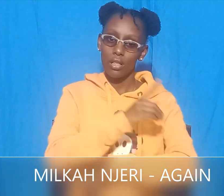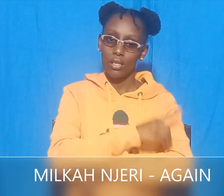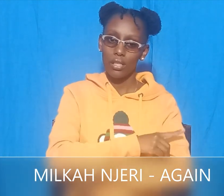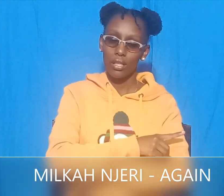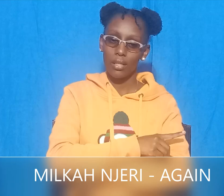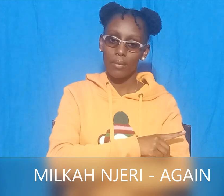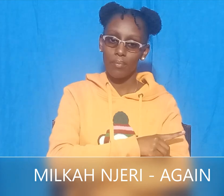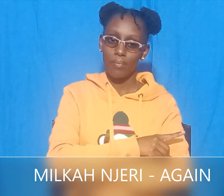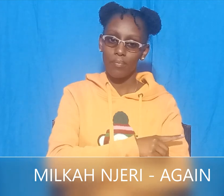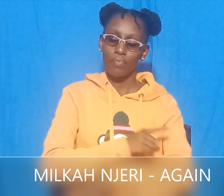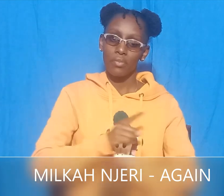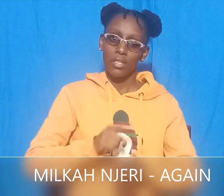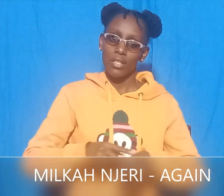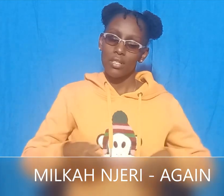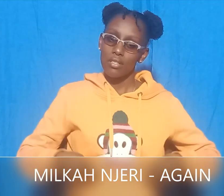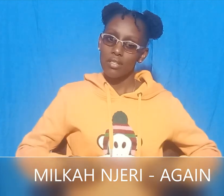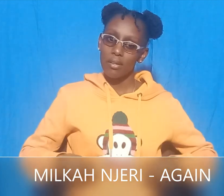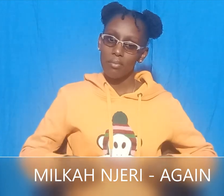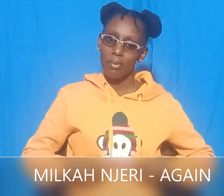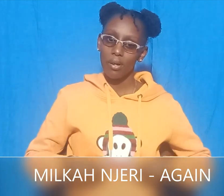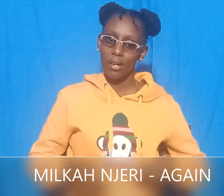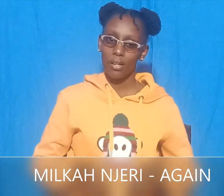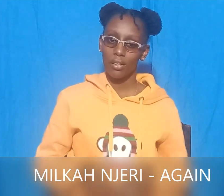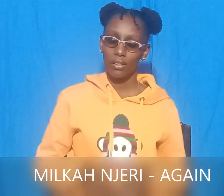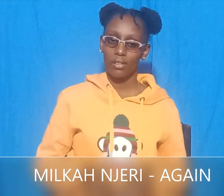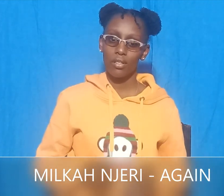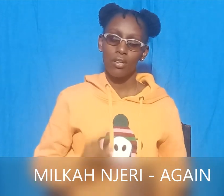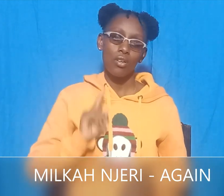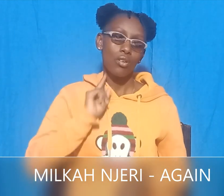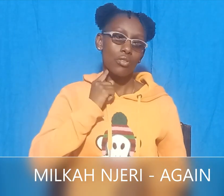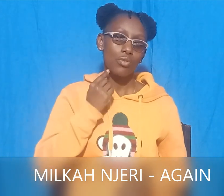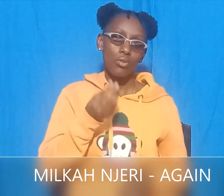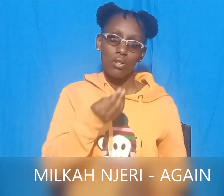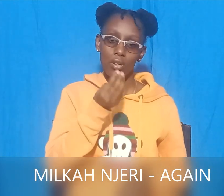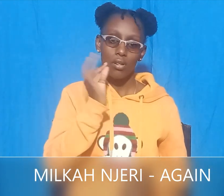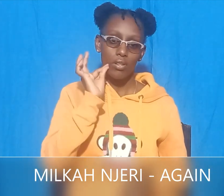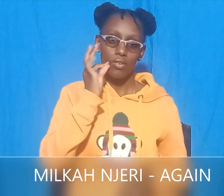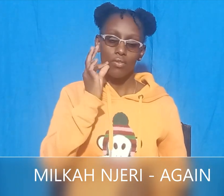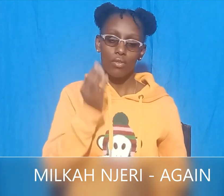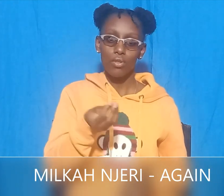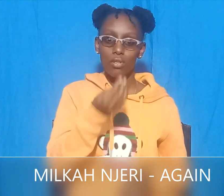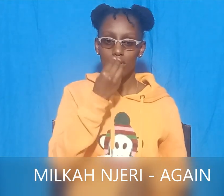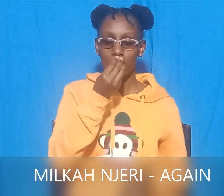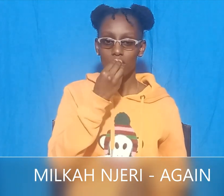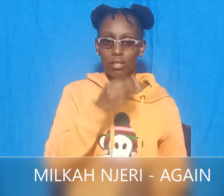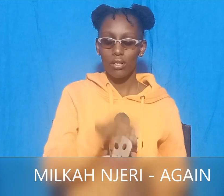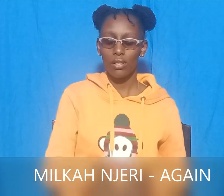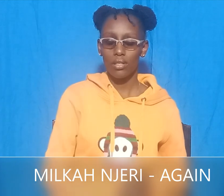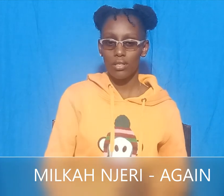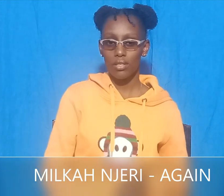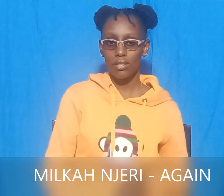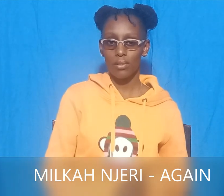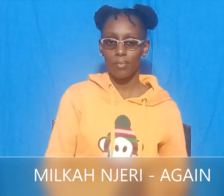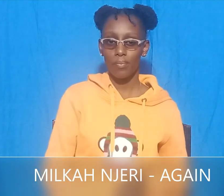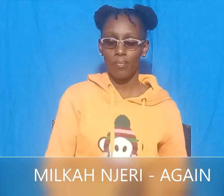And when he was hungry, he ate the sweet fruits that grew on the tree. Now,